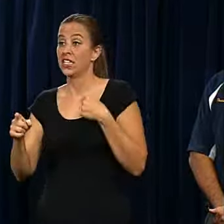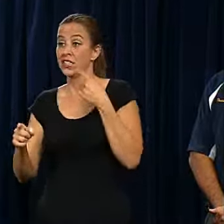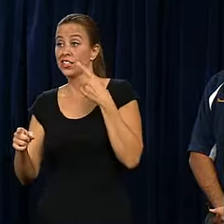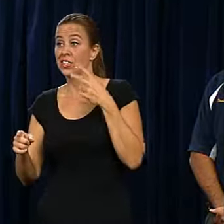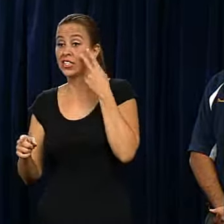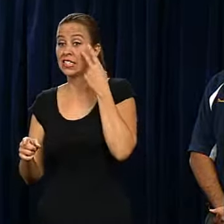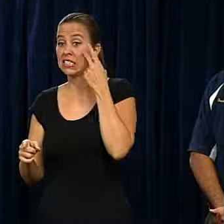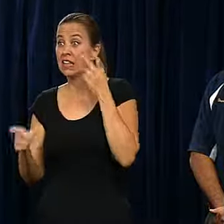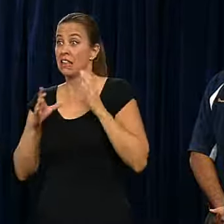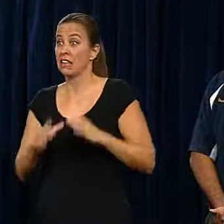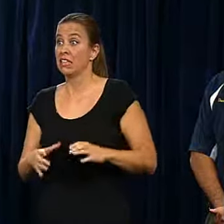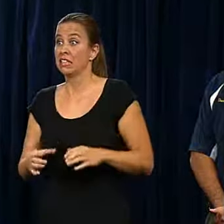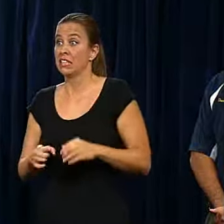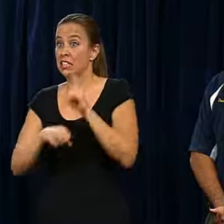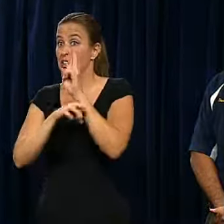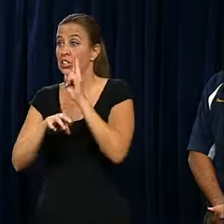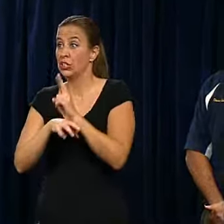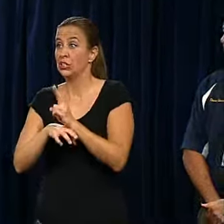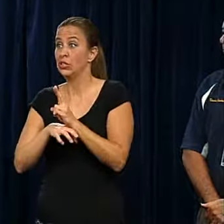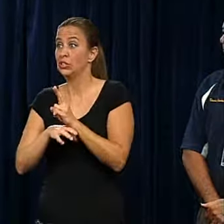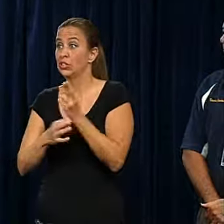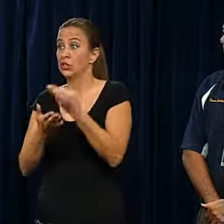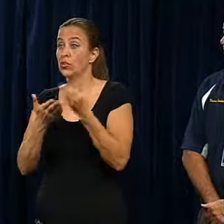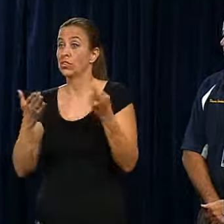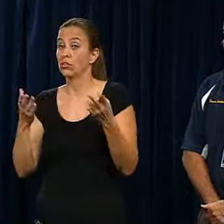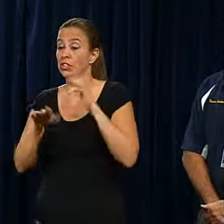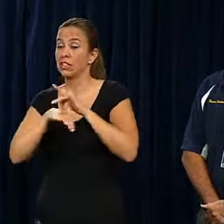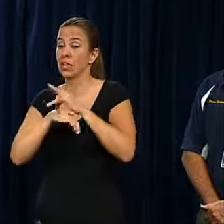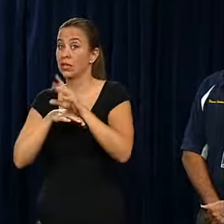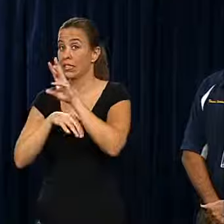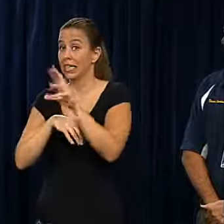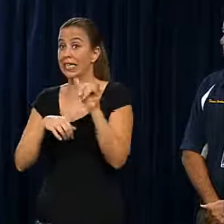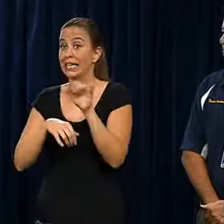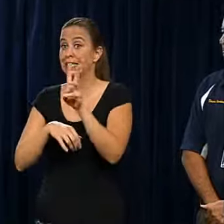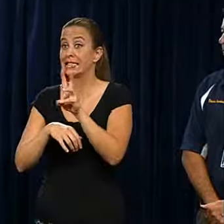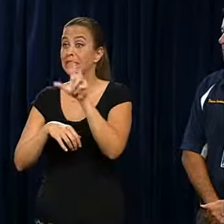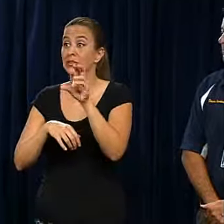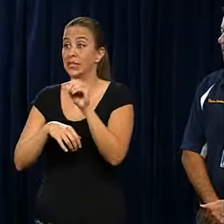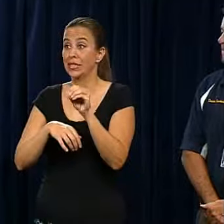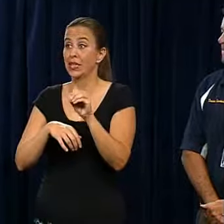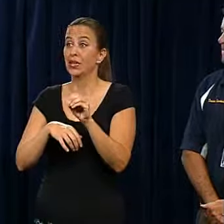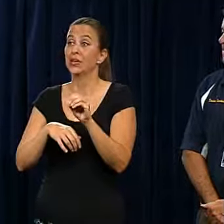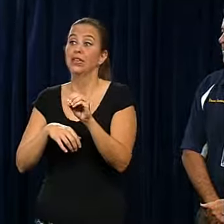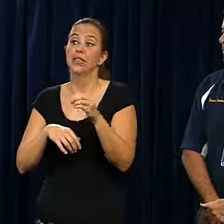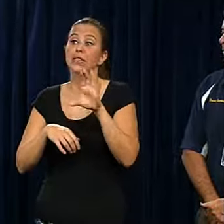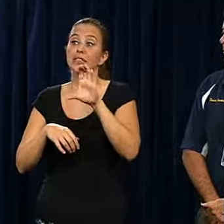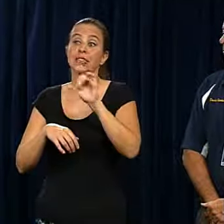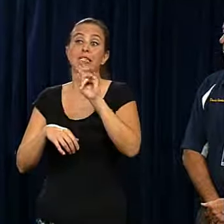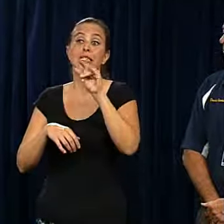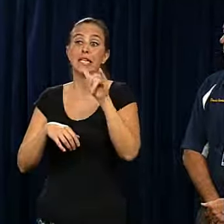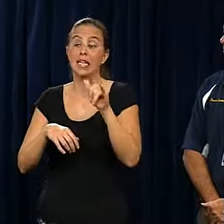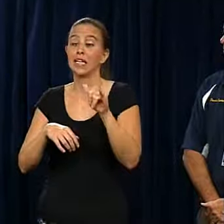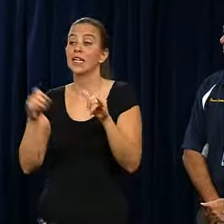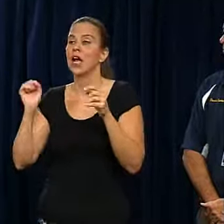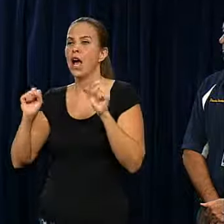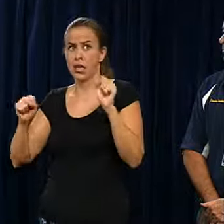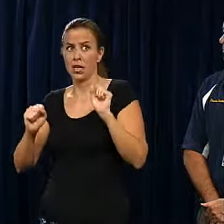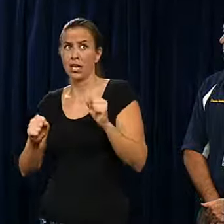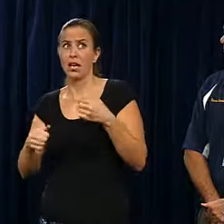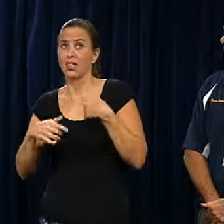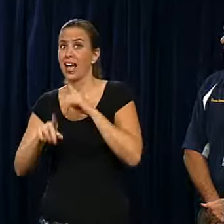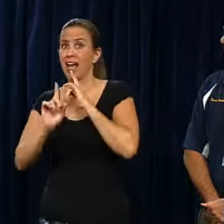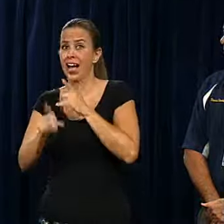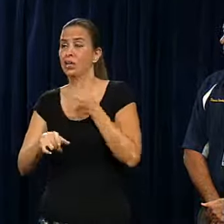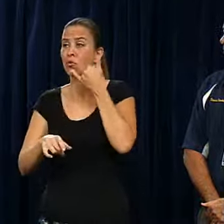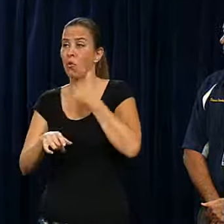use the resources out there like the 6-3-O-C timeline? Yes. I mean, I took calls myself. I went to the call center and I answered calls